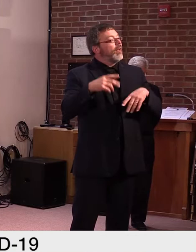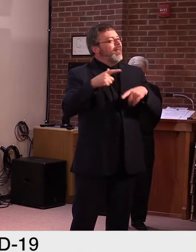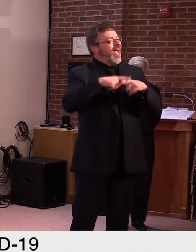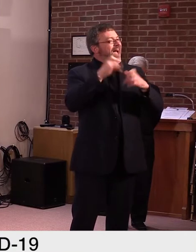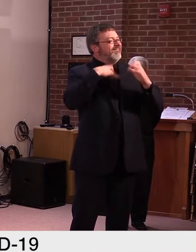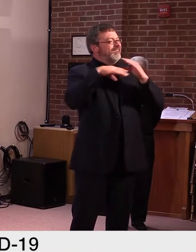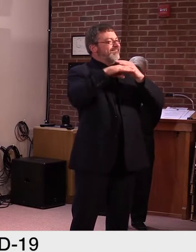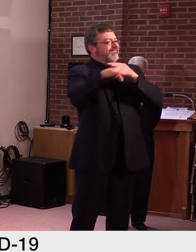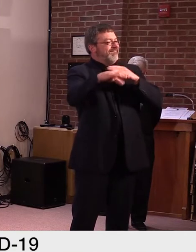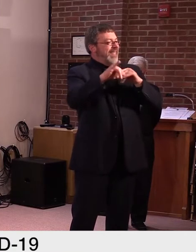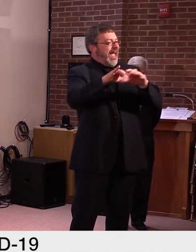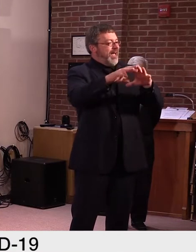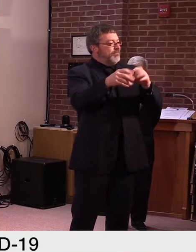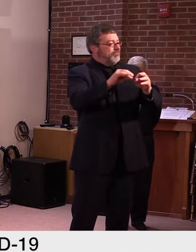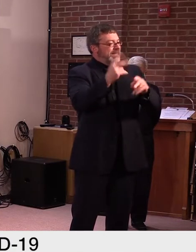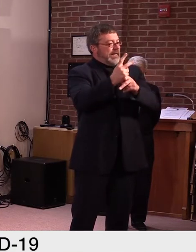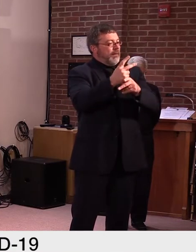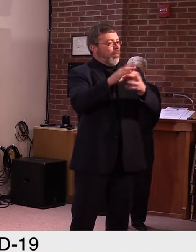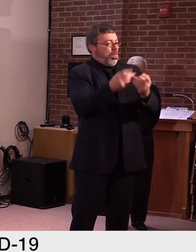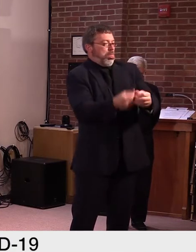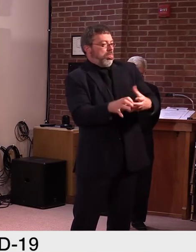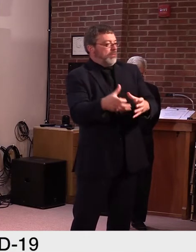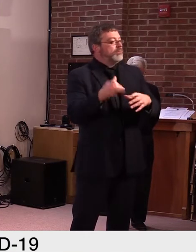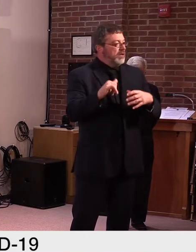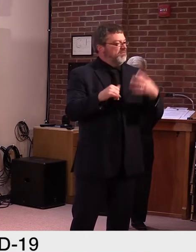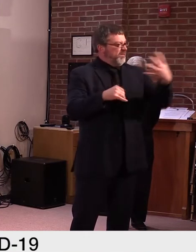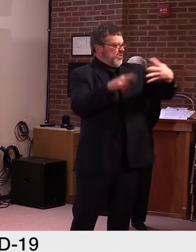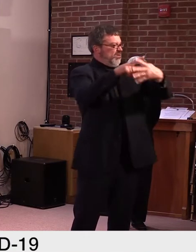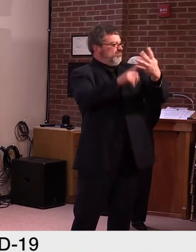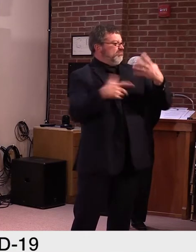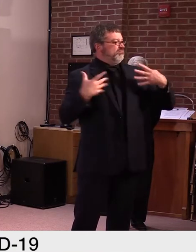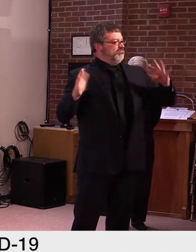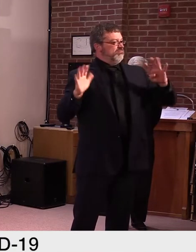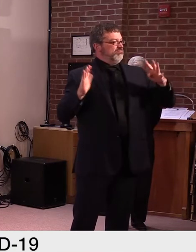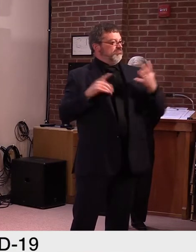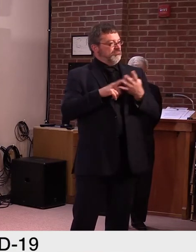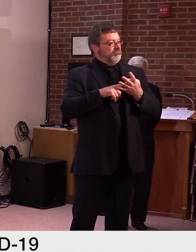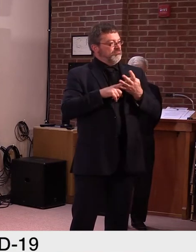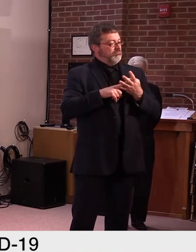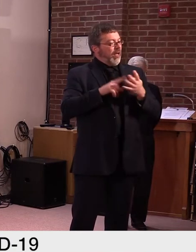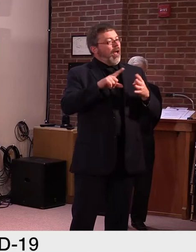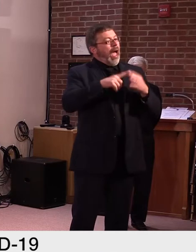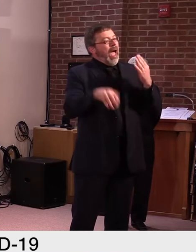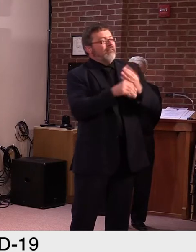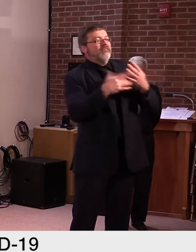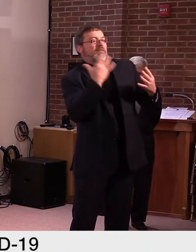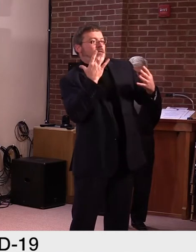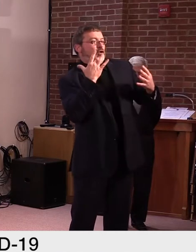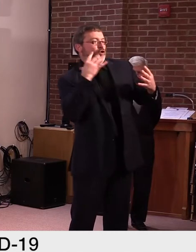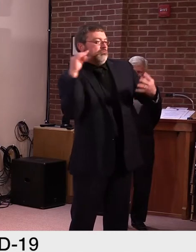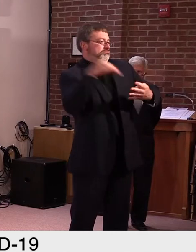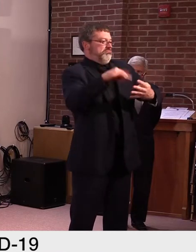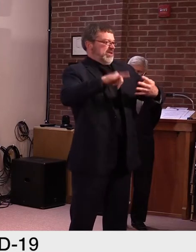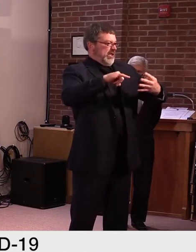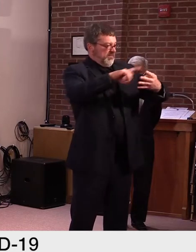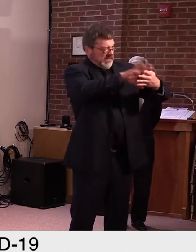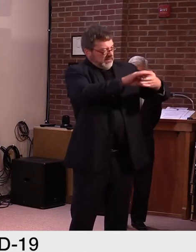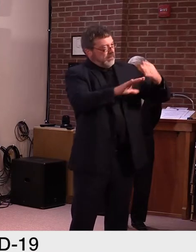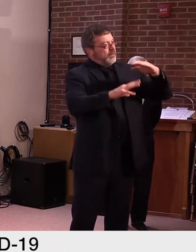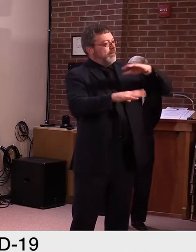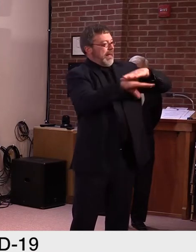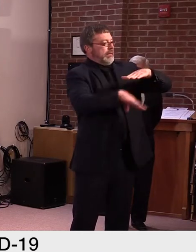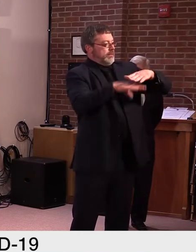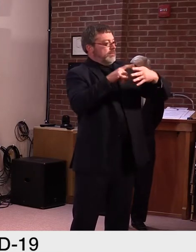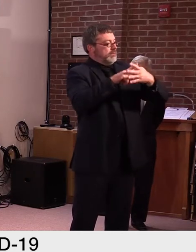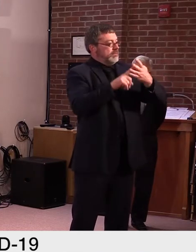complicated. Milk, sugar, cream. At this point, I would ask Dr. Levine. He might want to look away.